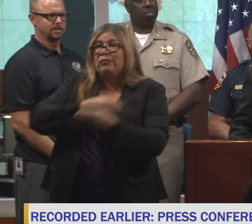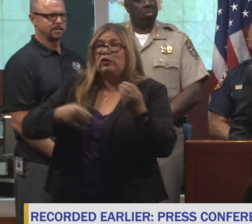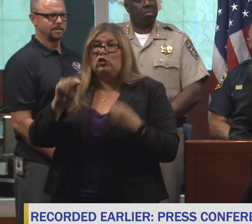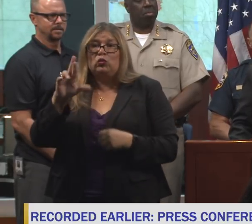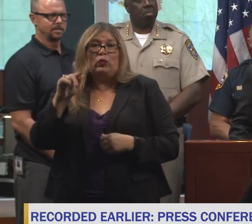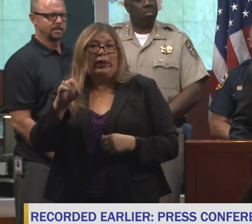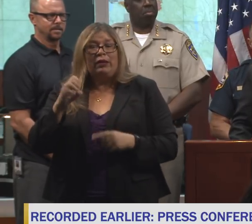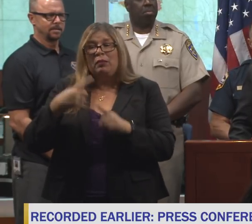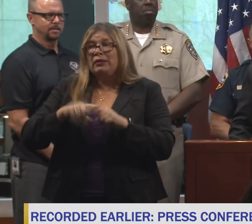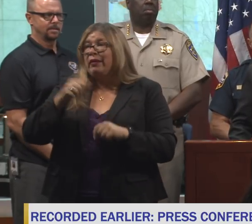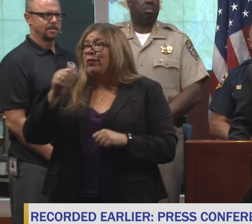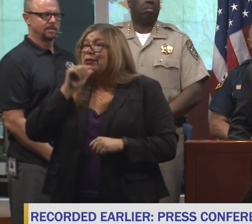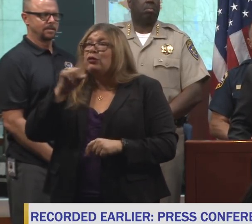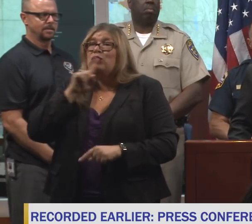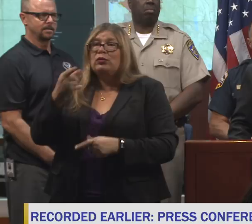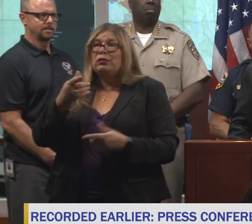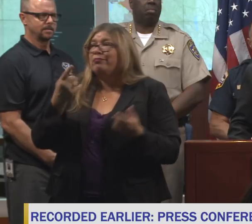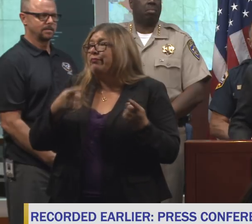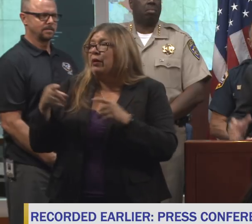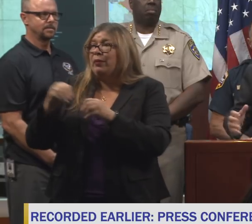Washington, yeah, there could be